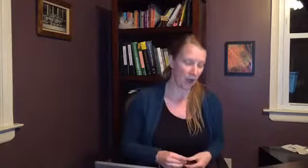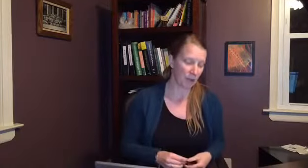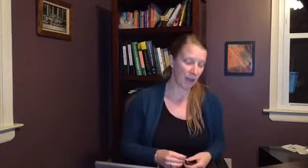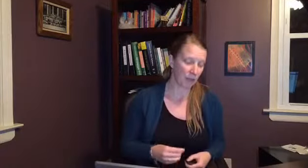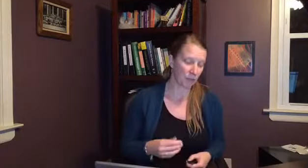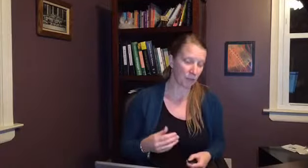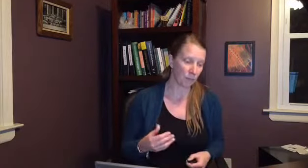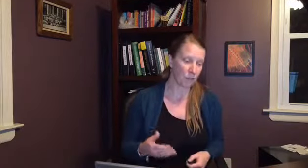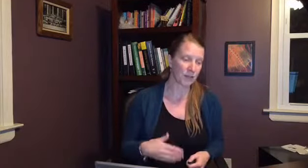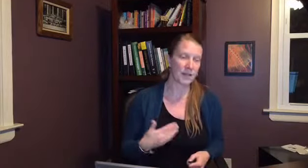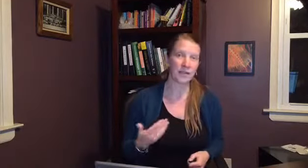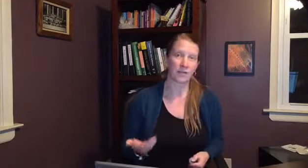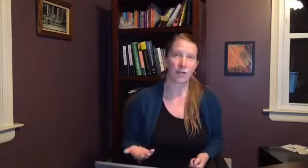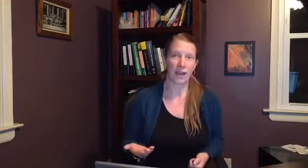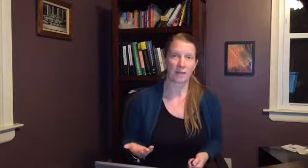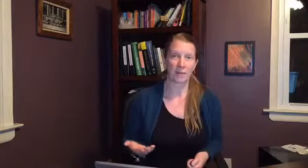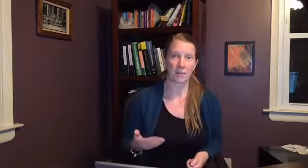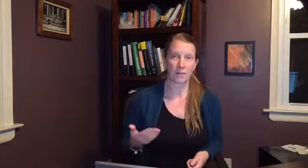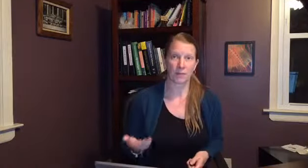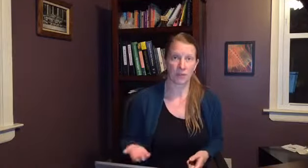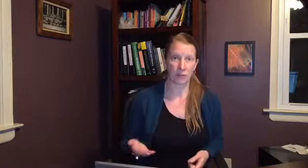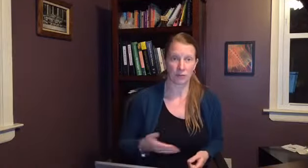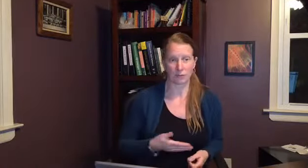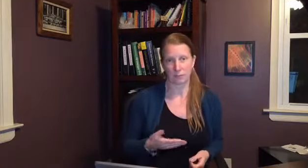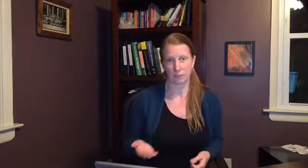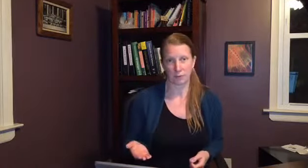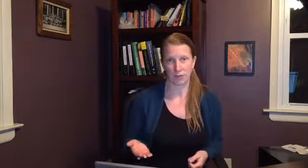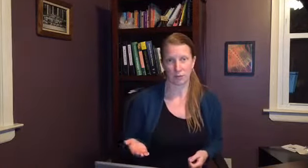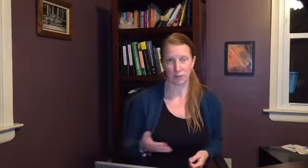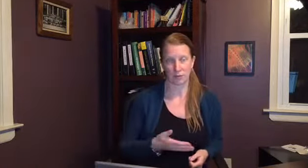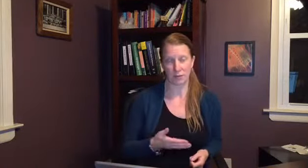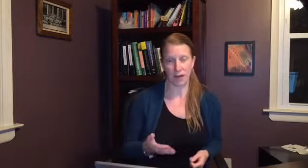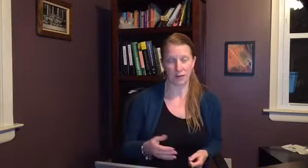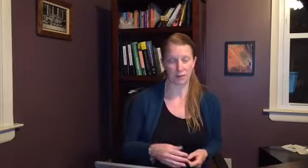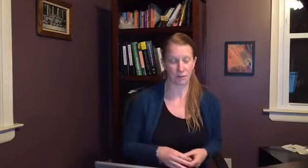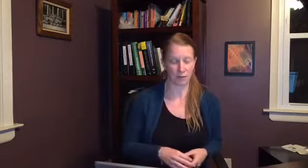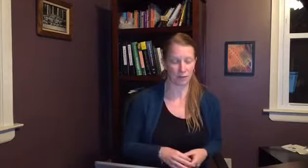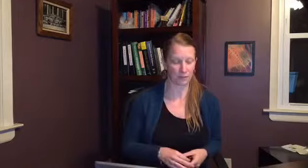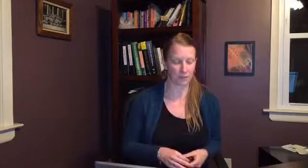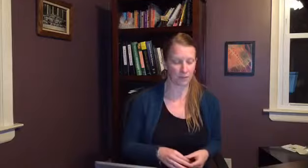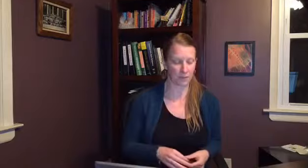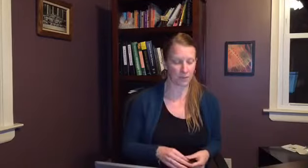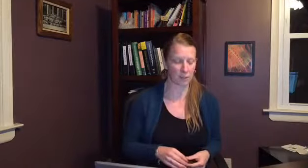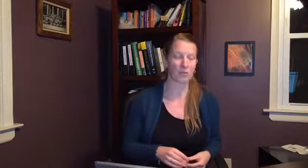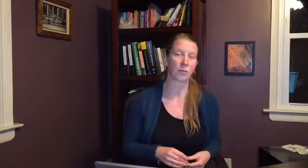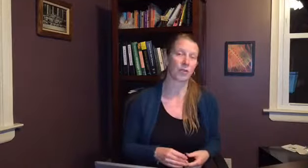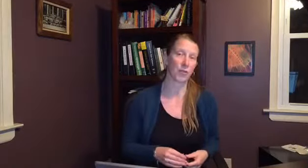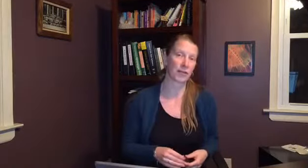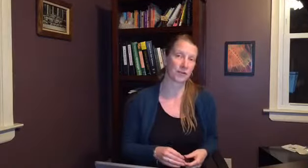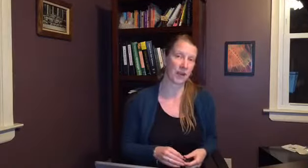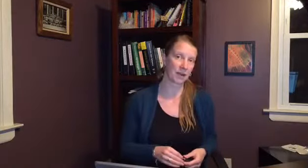and most of these we get from sexual relations from having sex with someone who has the virus